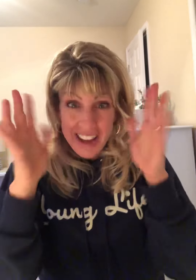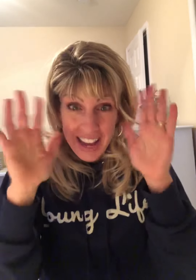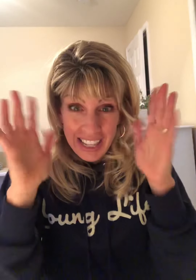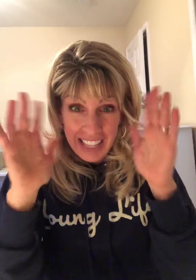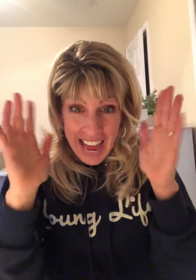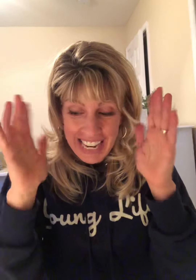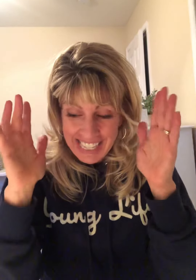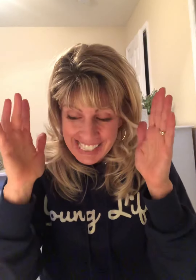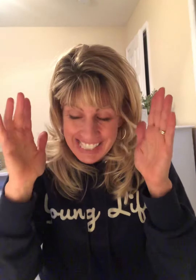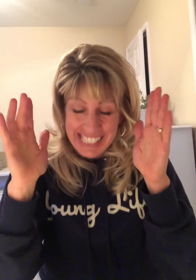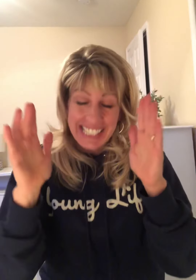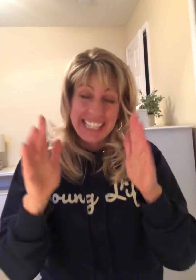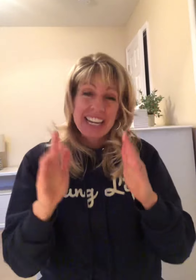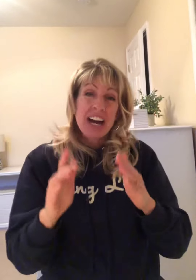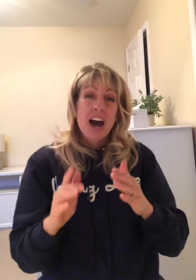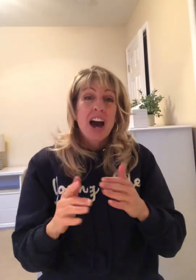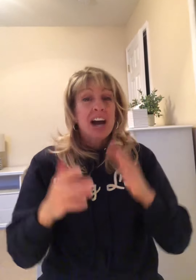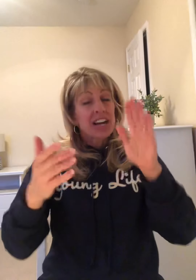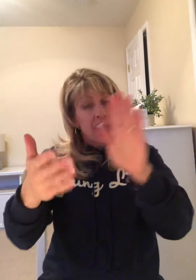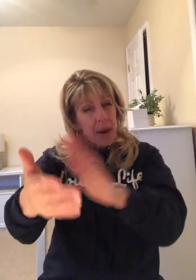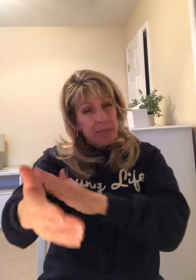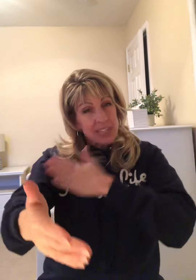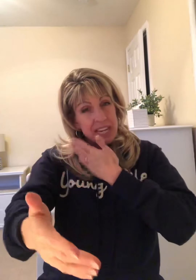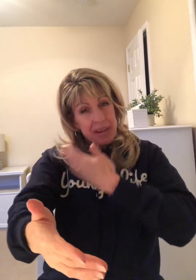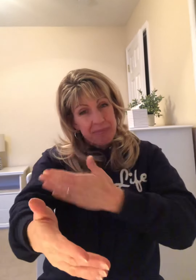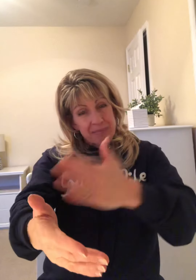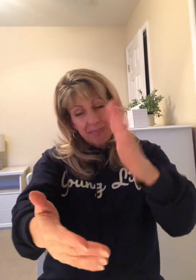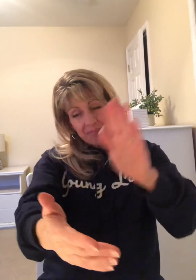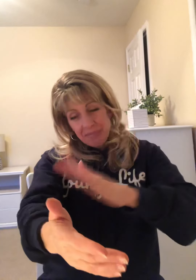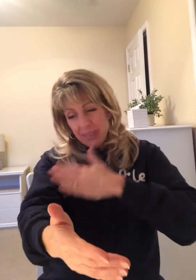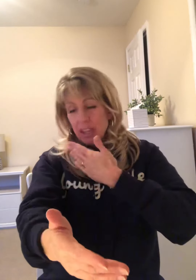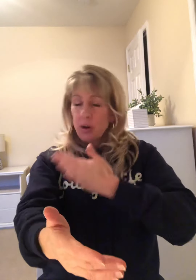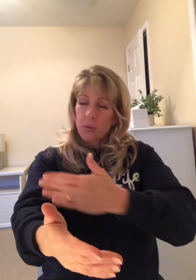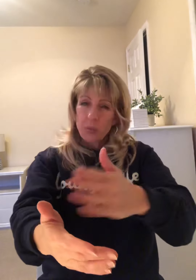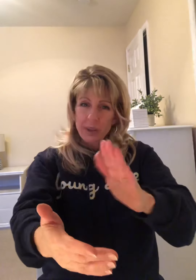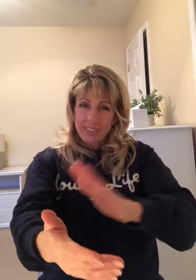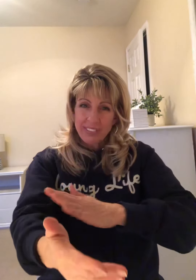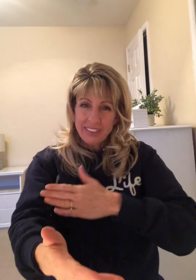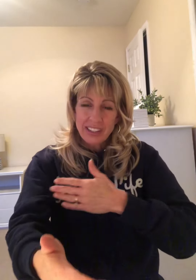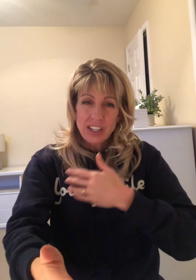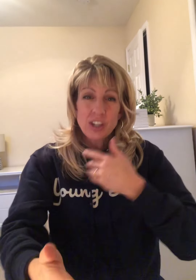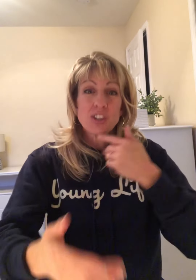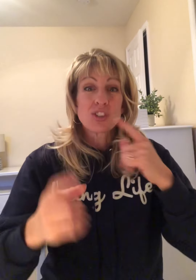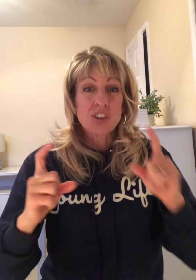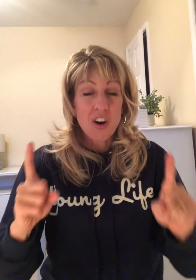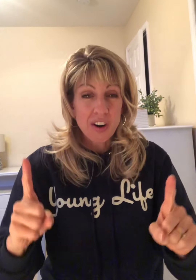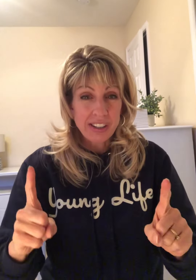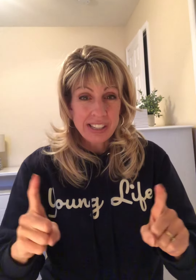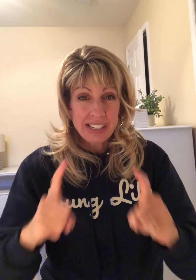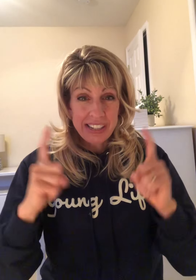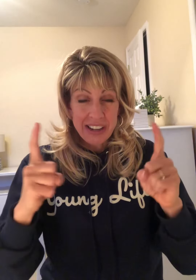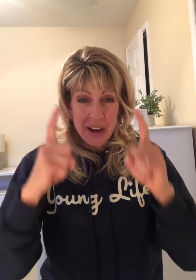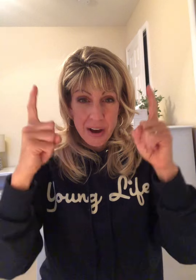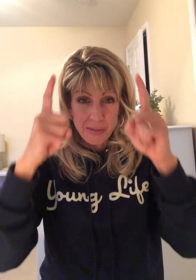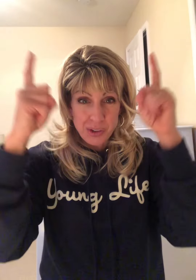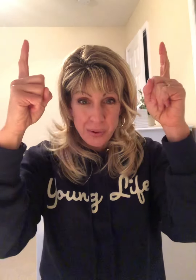with gladness. Come to Him with songs of joy.